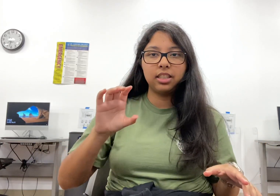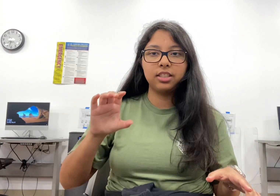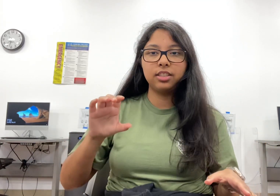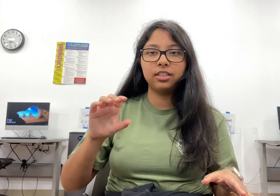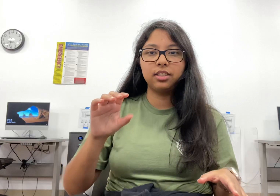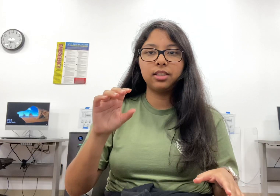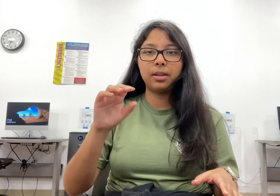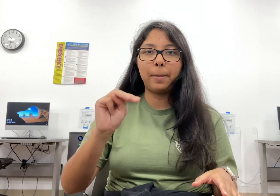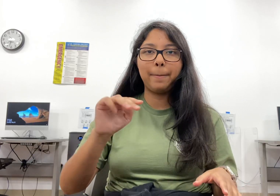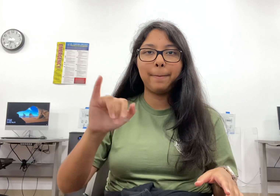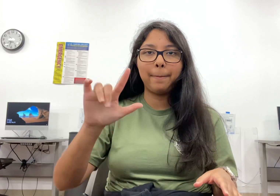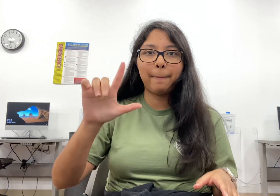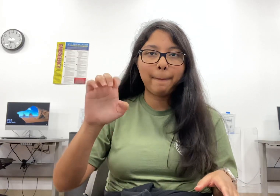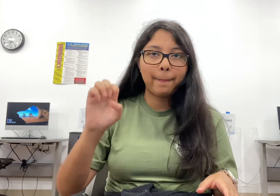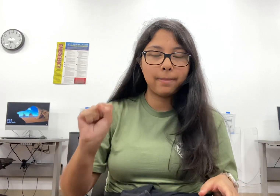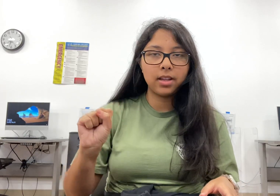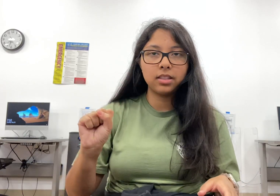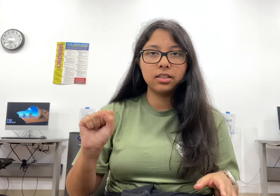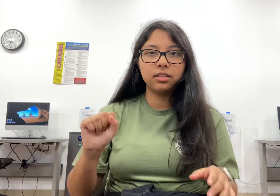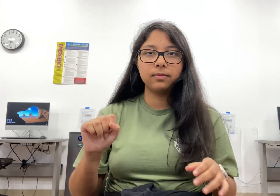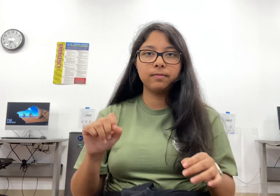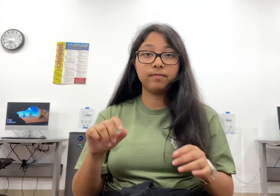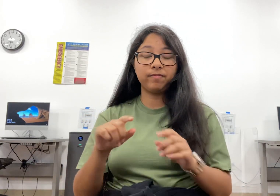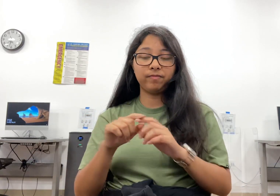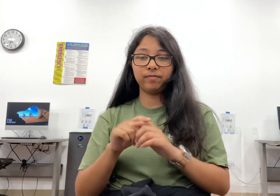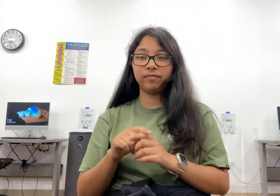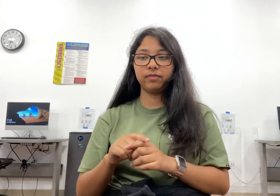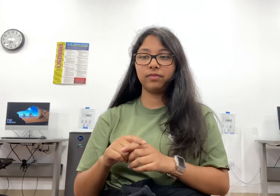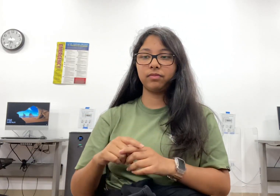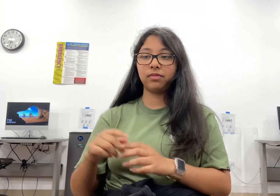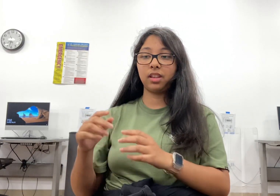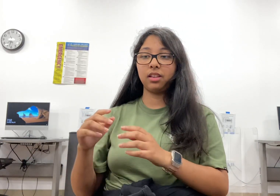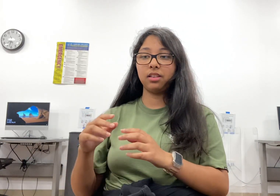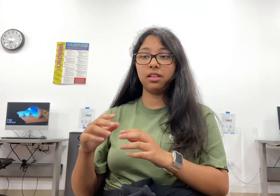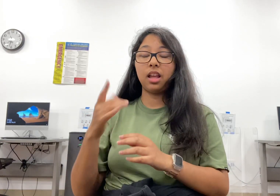miles from the nearest mainland, Palos Verdes.